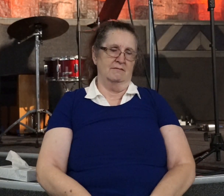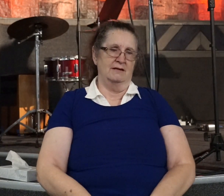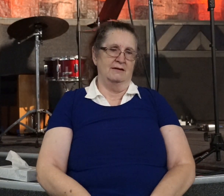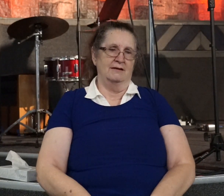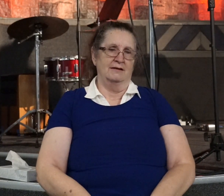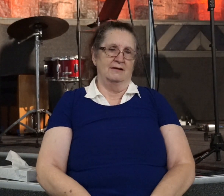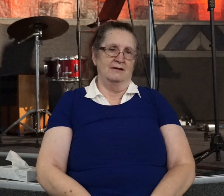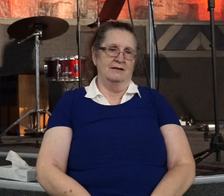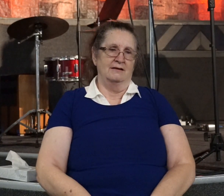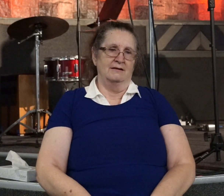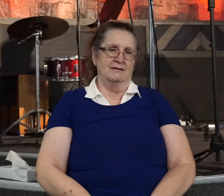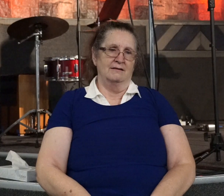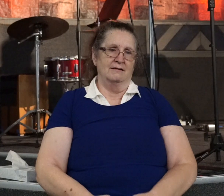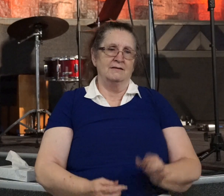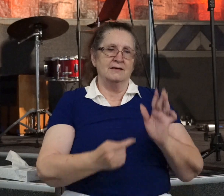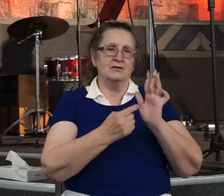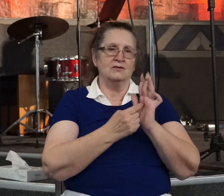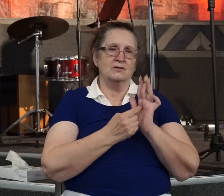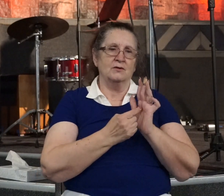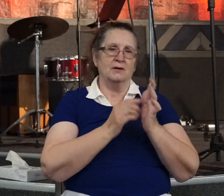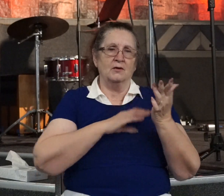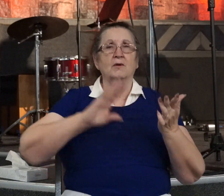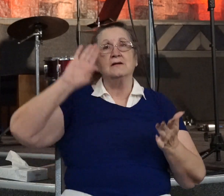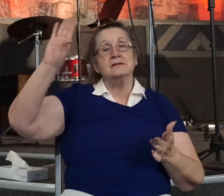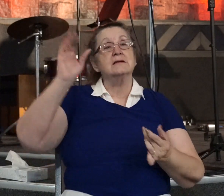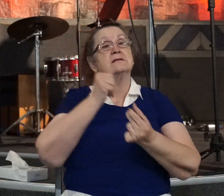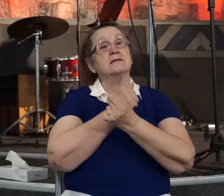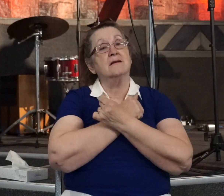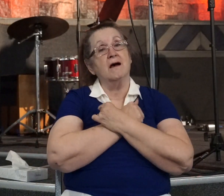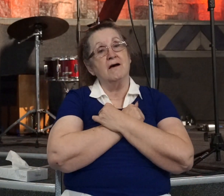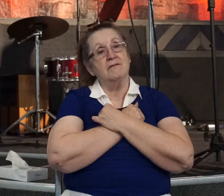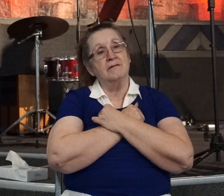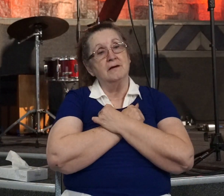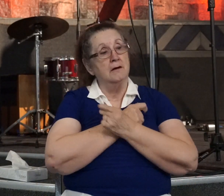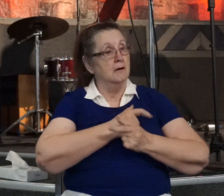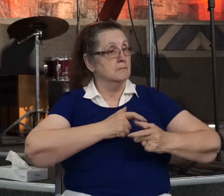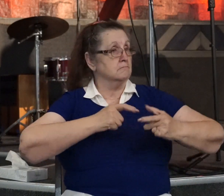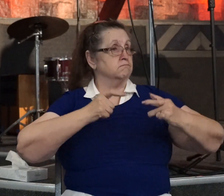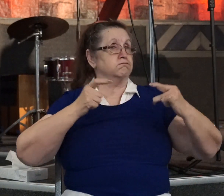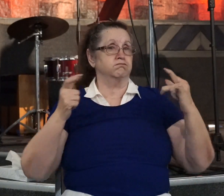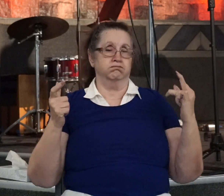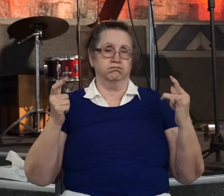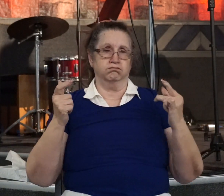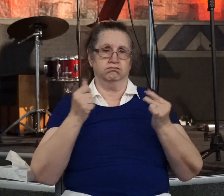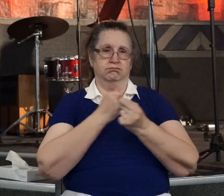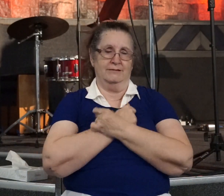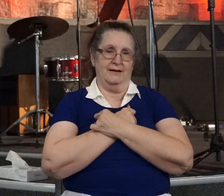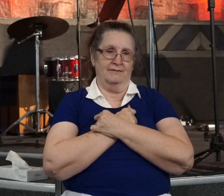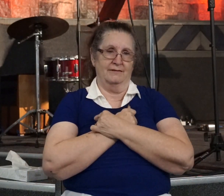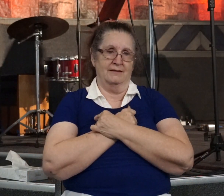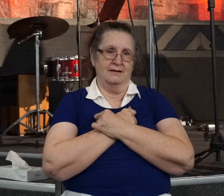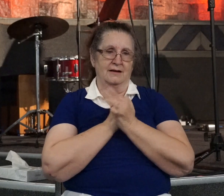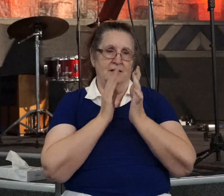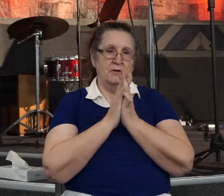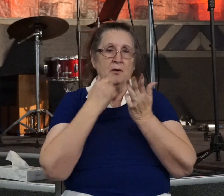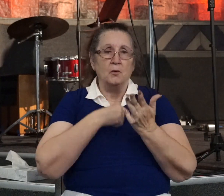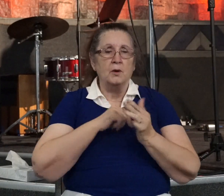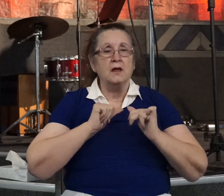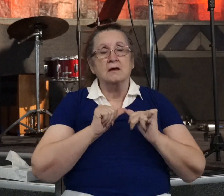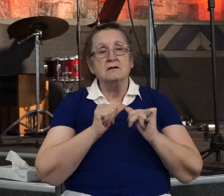And that's showing the love of Christ big time. And I pray that we continue to do the